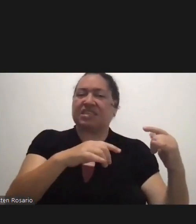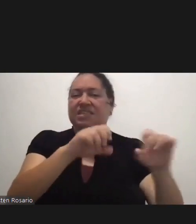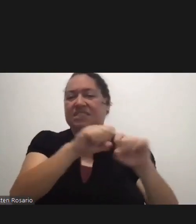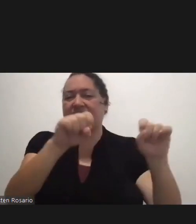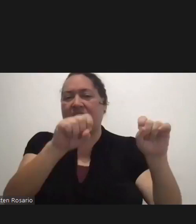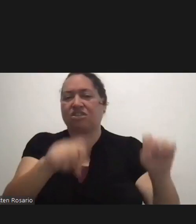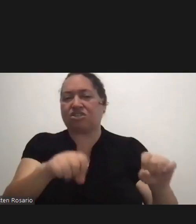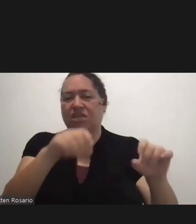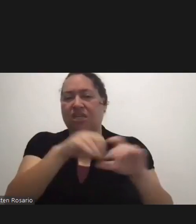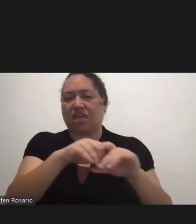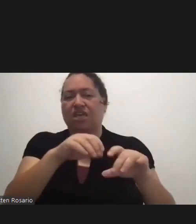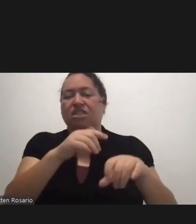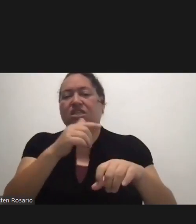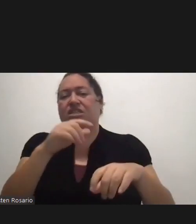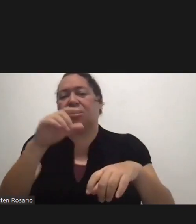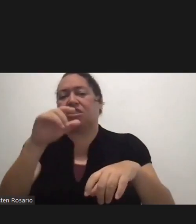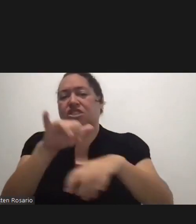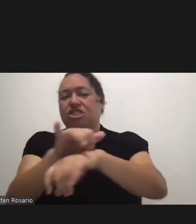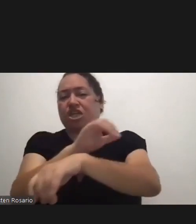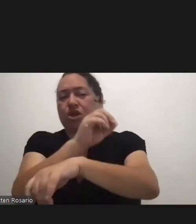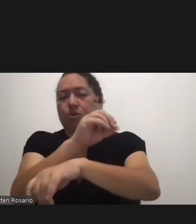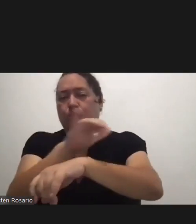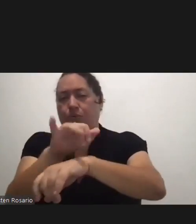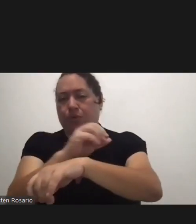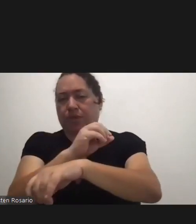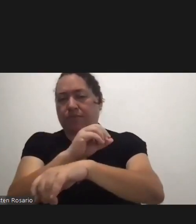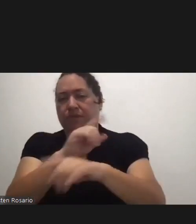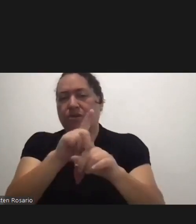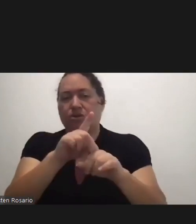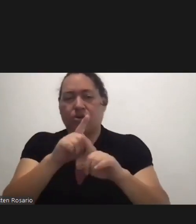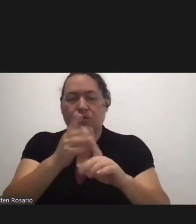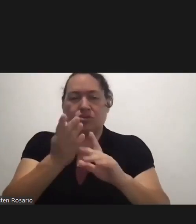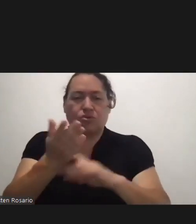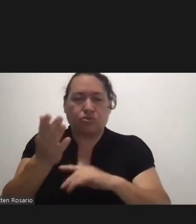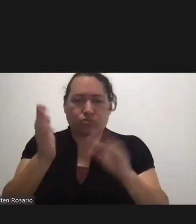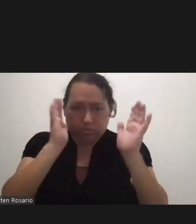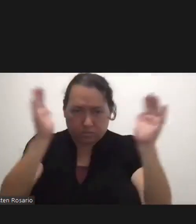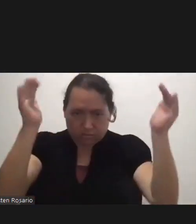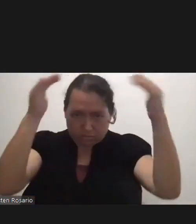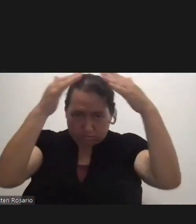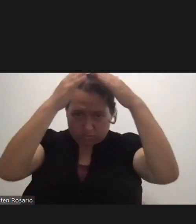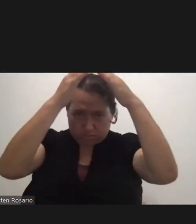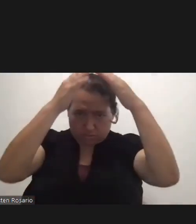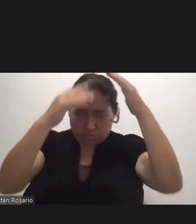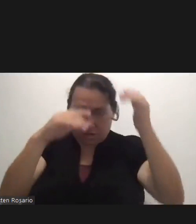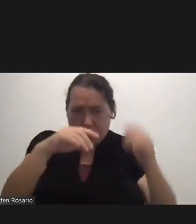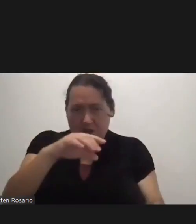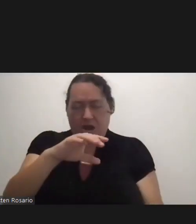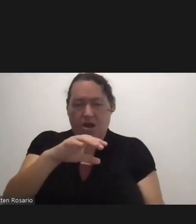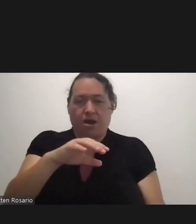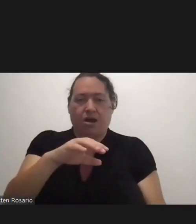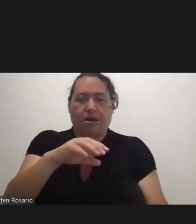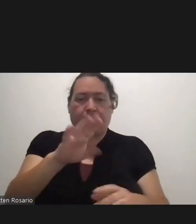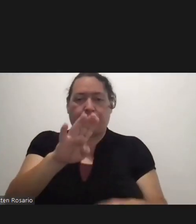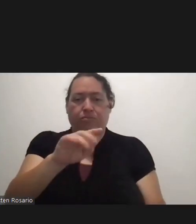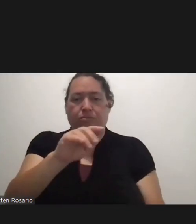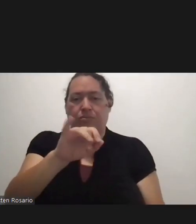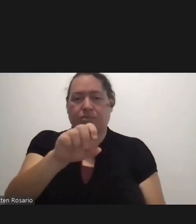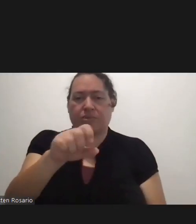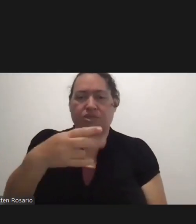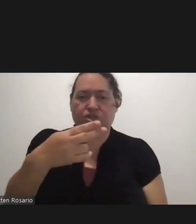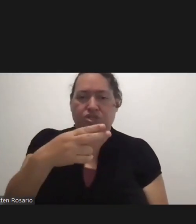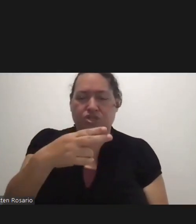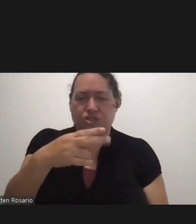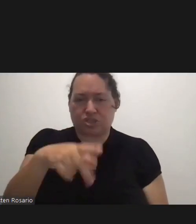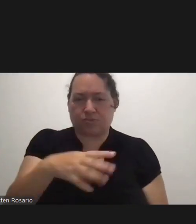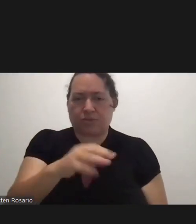We've done that through in working with the archbishop and we've done it at Santa Santa